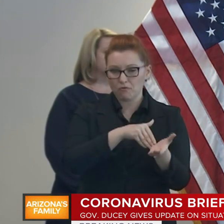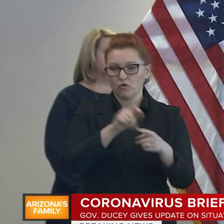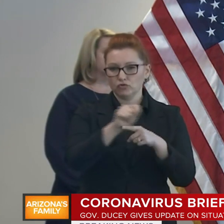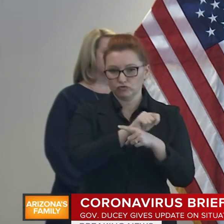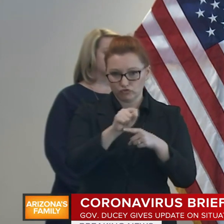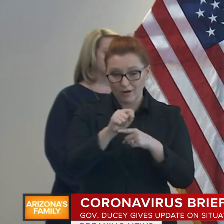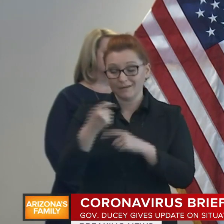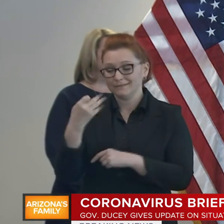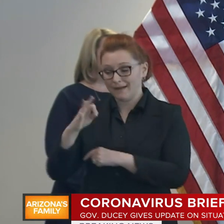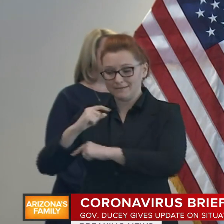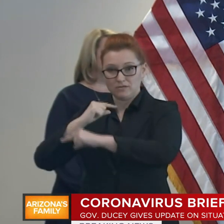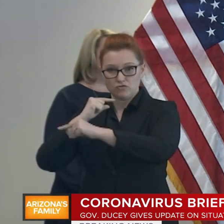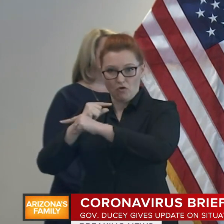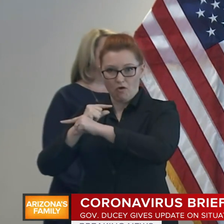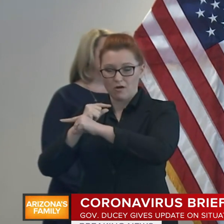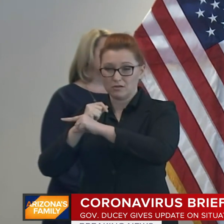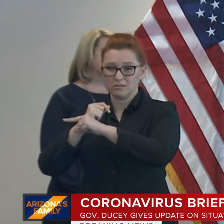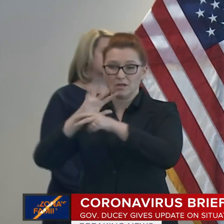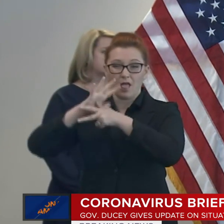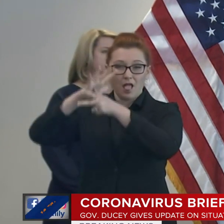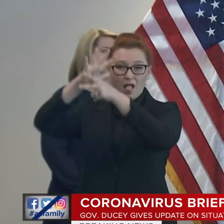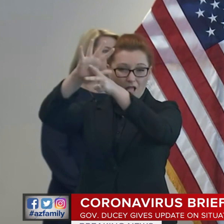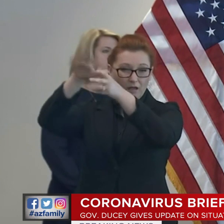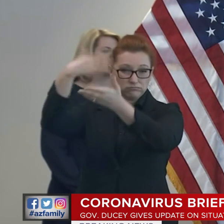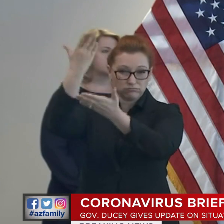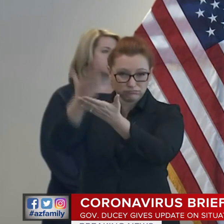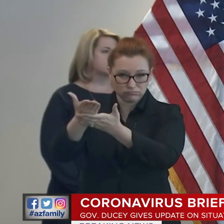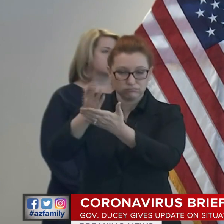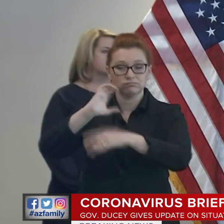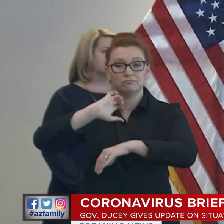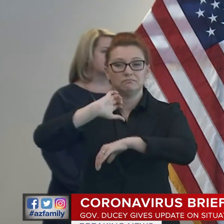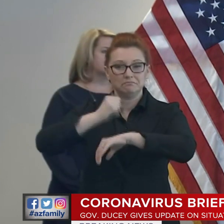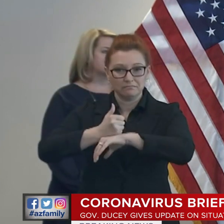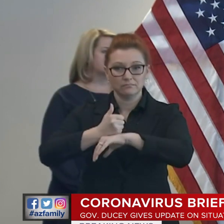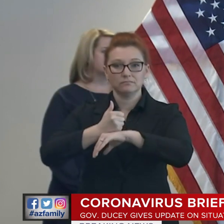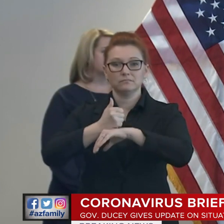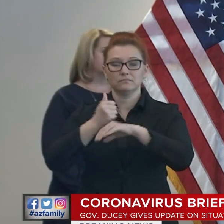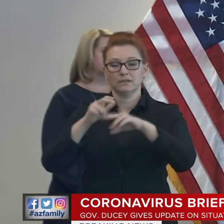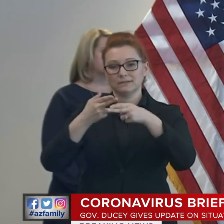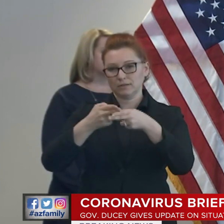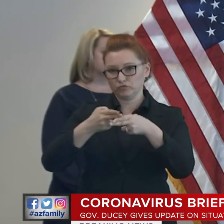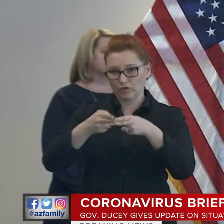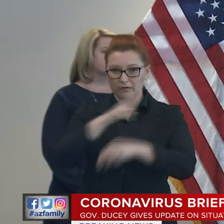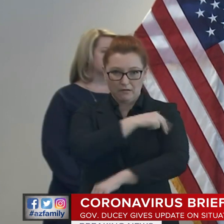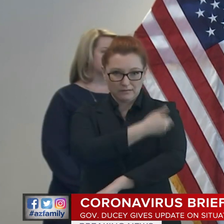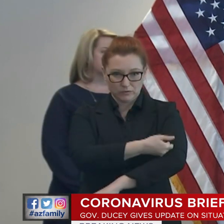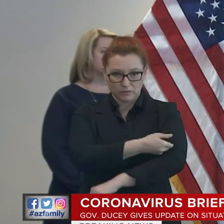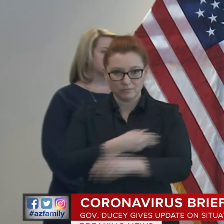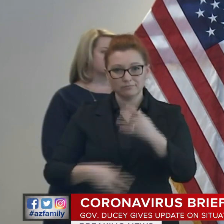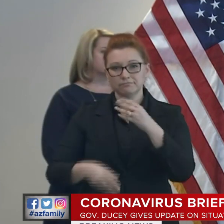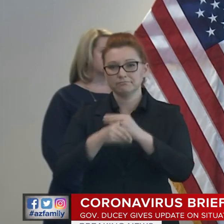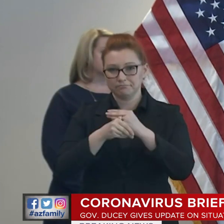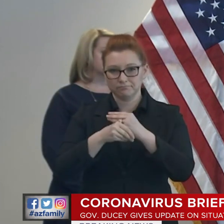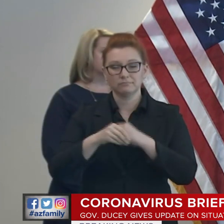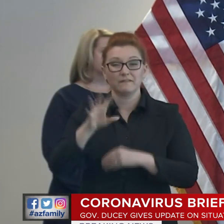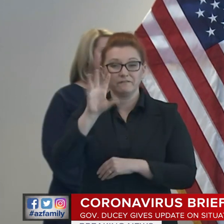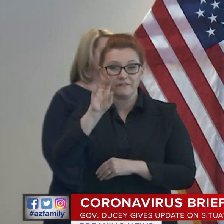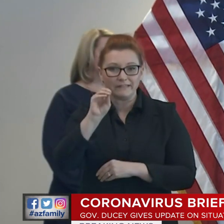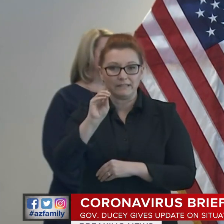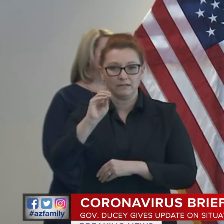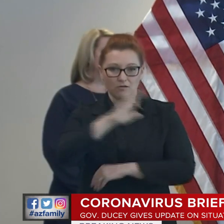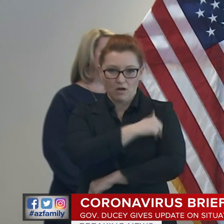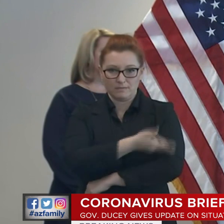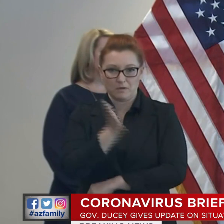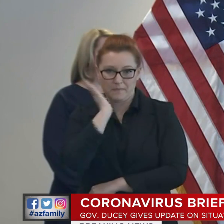to set up field hospitals, adding 50 hospital beds. It's been an all-hands-on-deck approach,